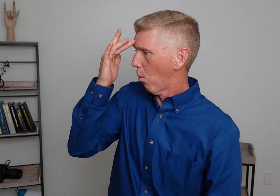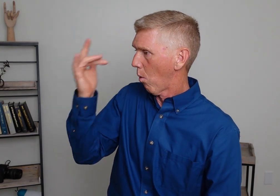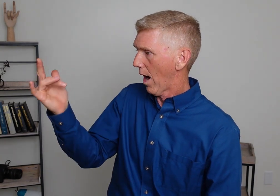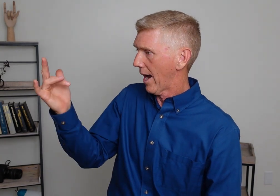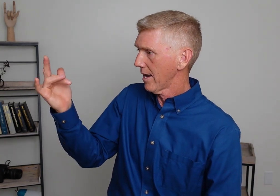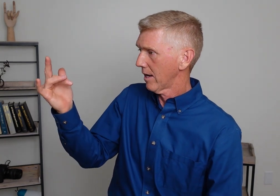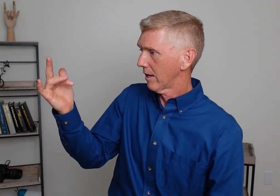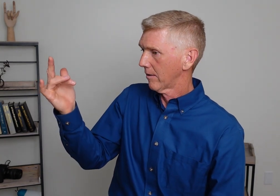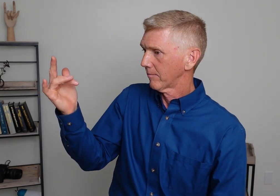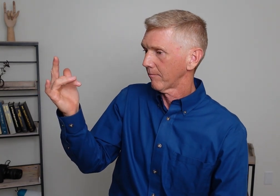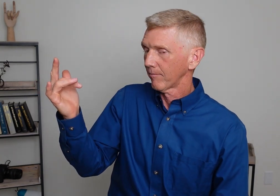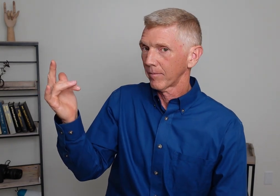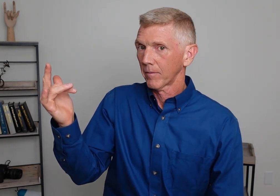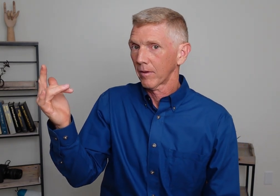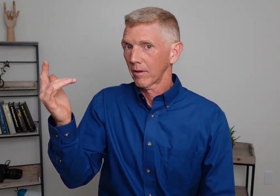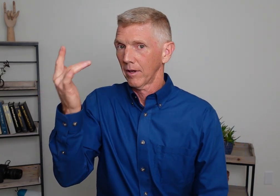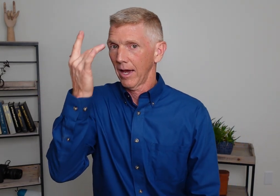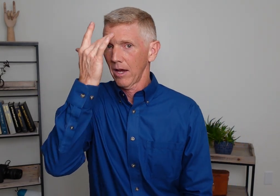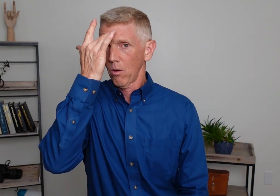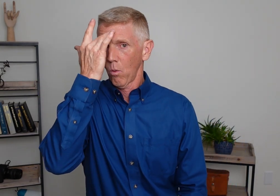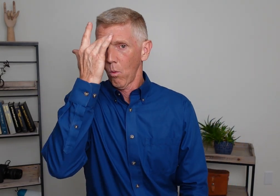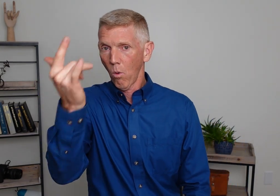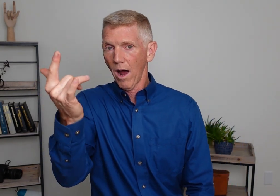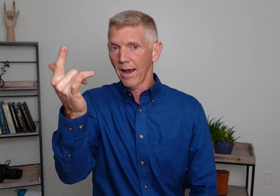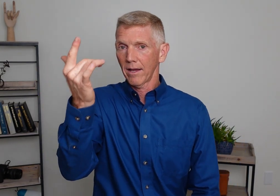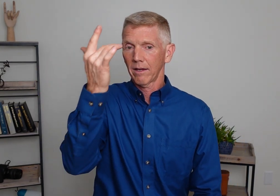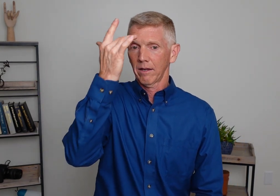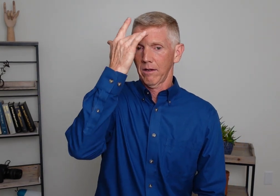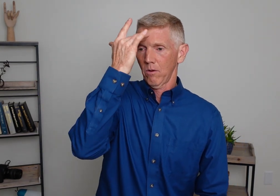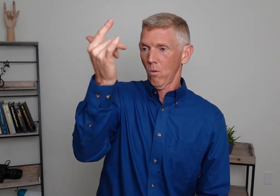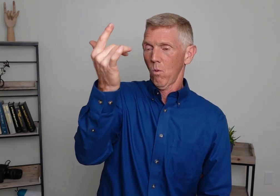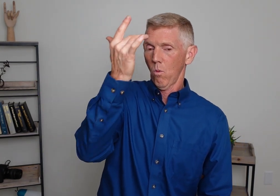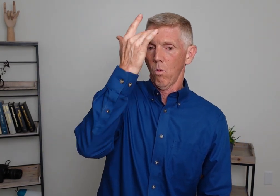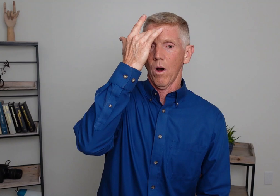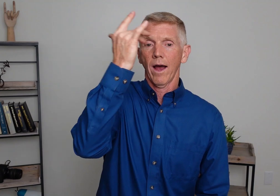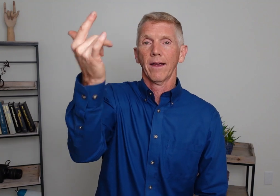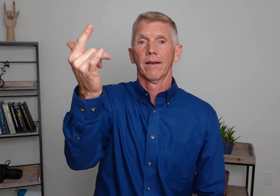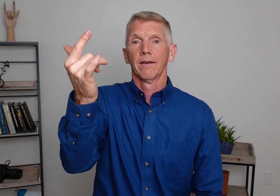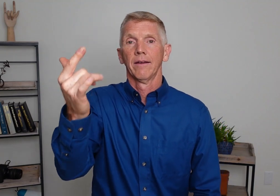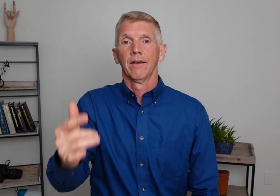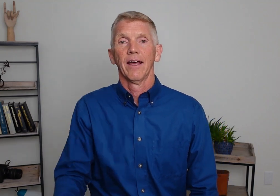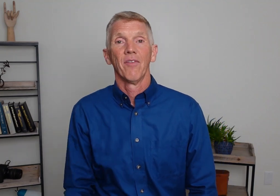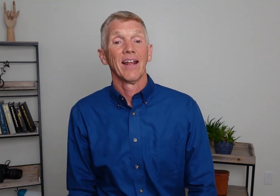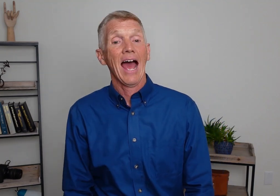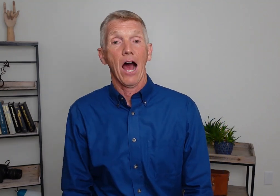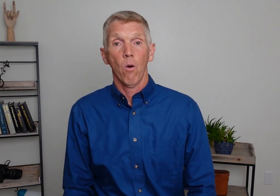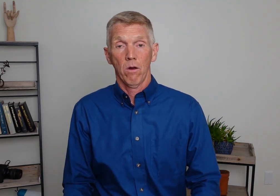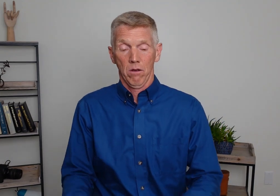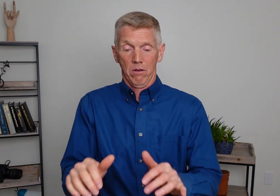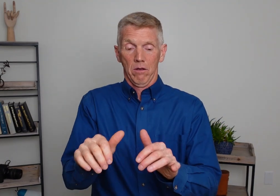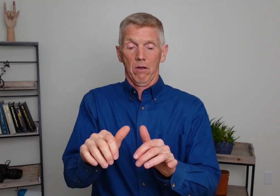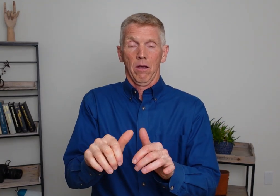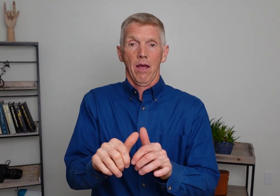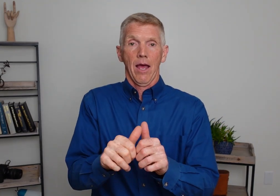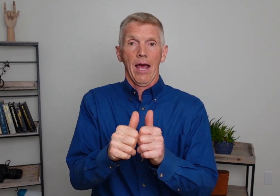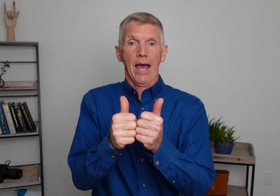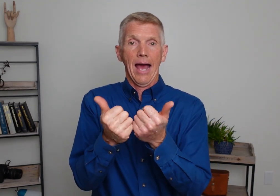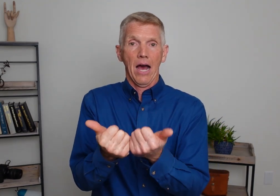Why. Okay. Why. Why. And then how. How.